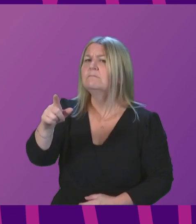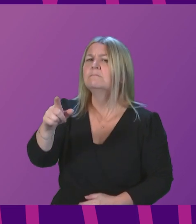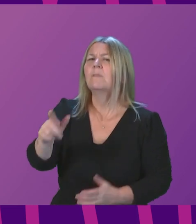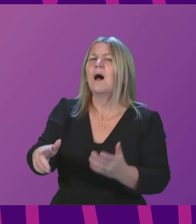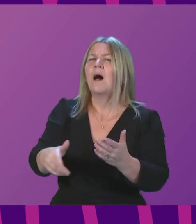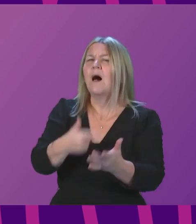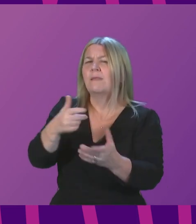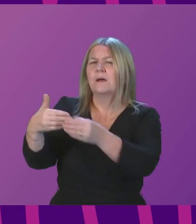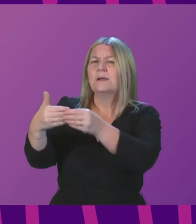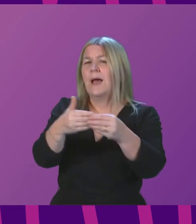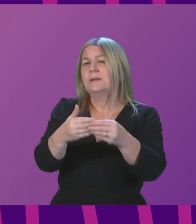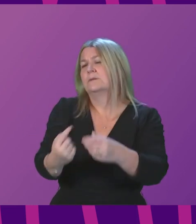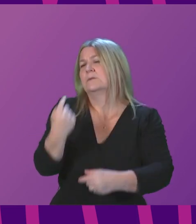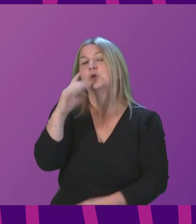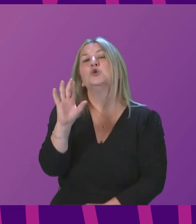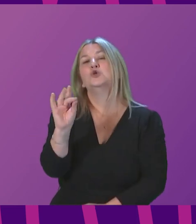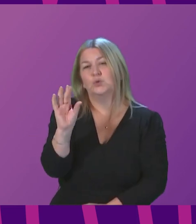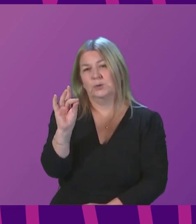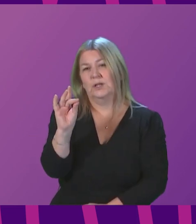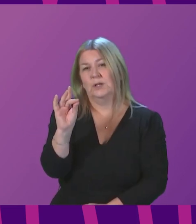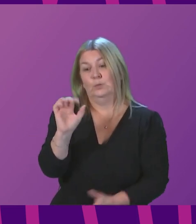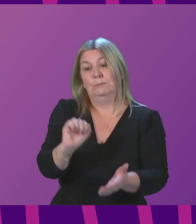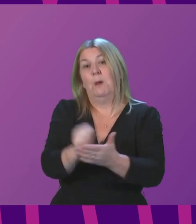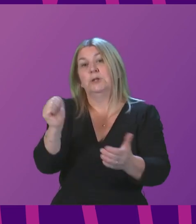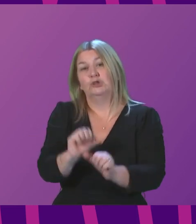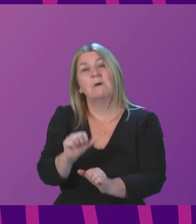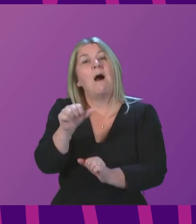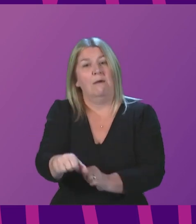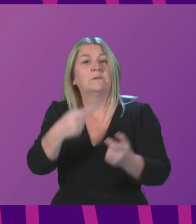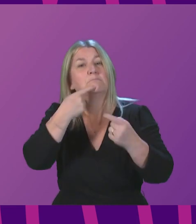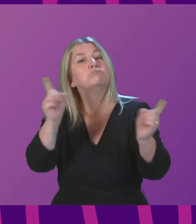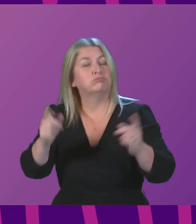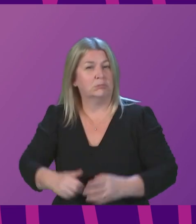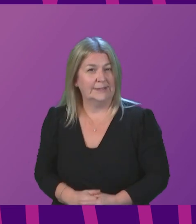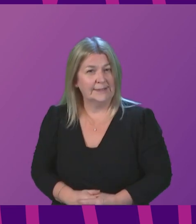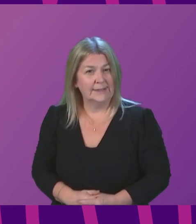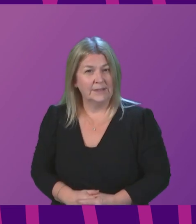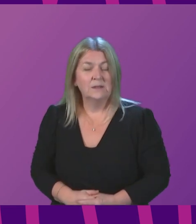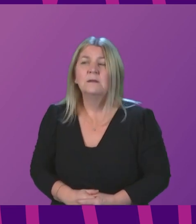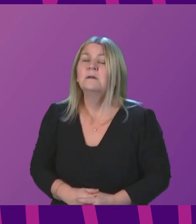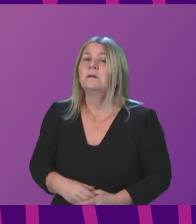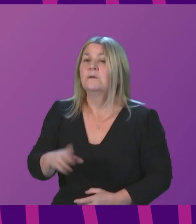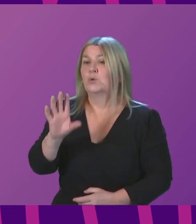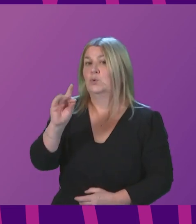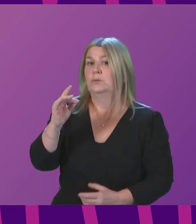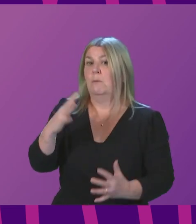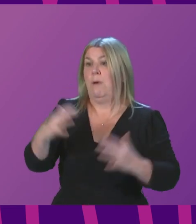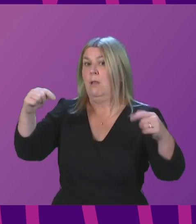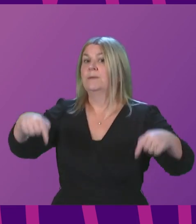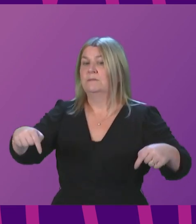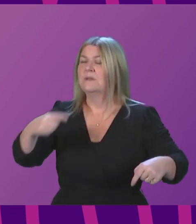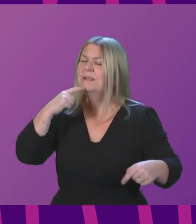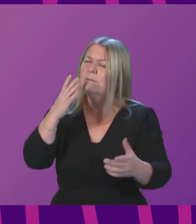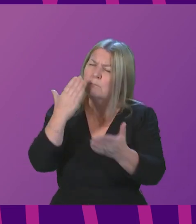made on Tuesday was published immediately after my statement on Tuesday. I said in Parliament on Tuesday that more detailed guidance